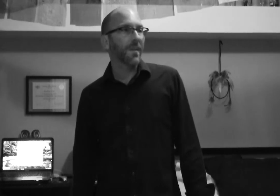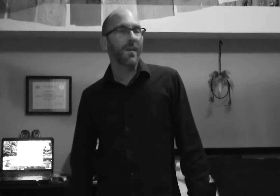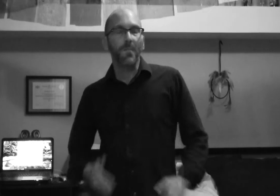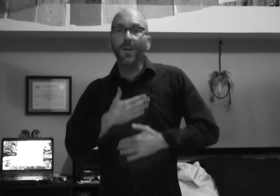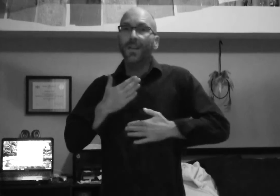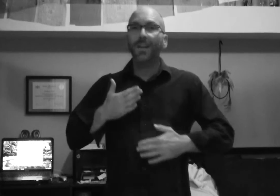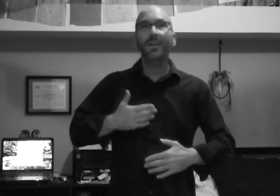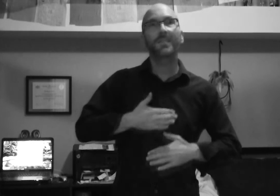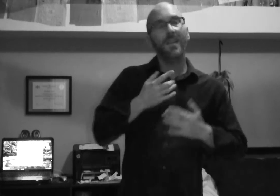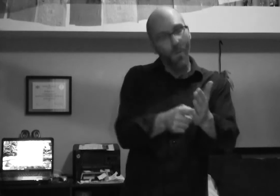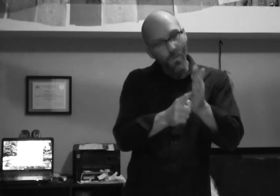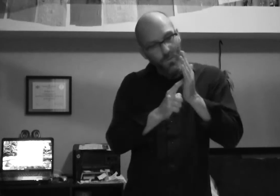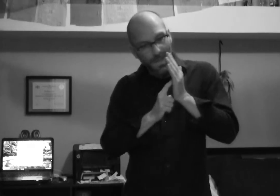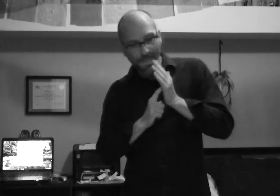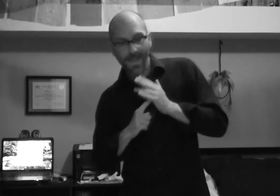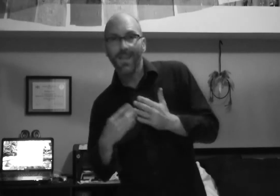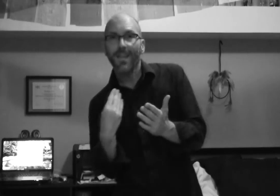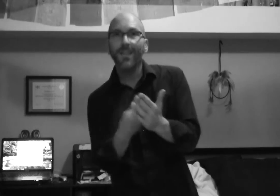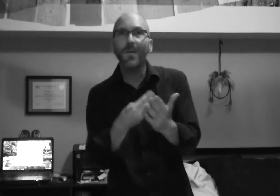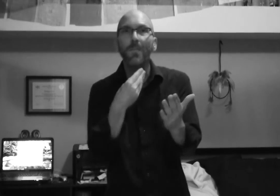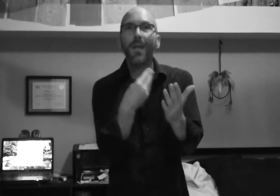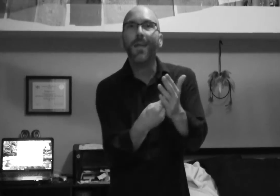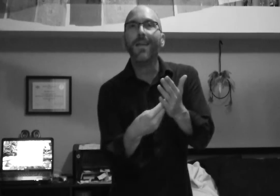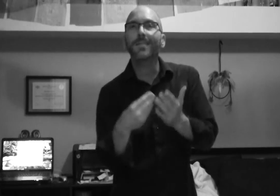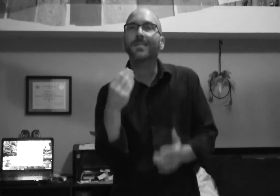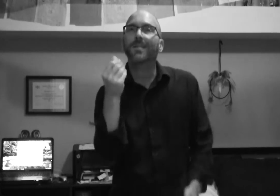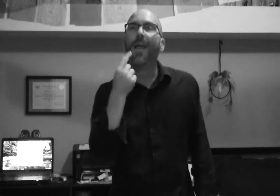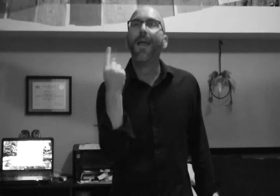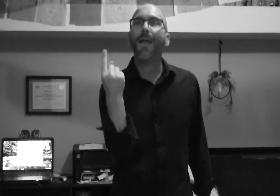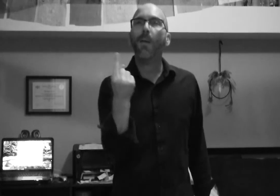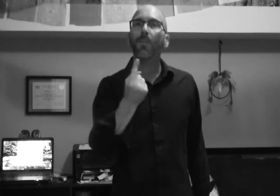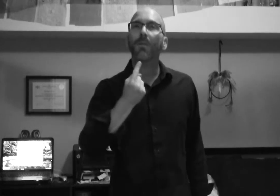Money's the only thing that makes you happy